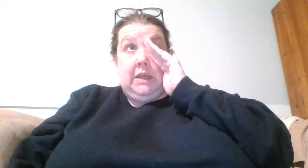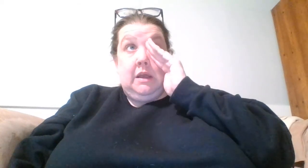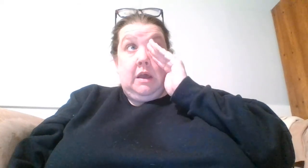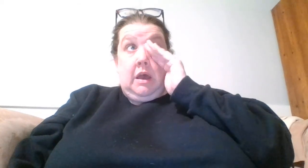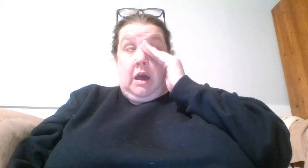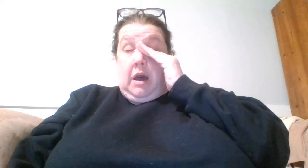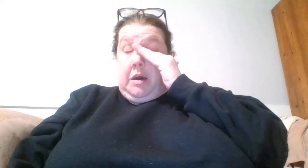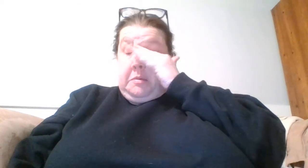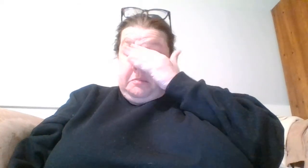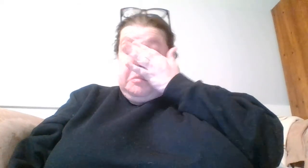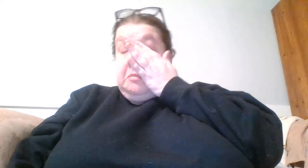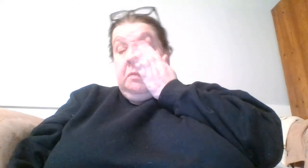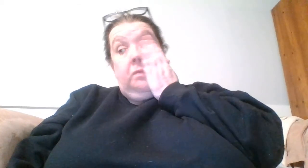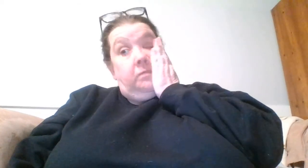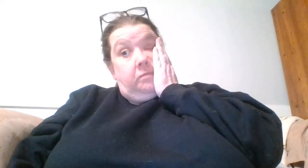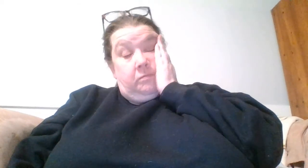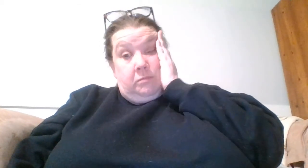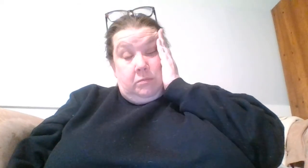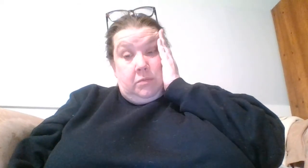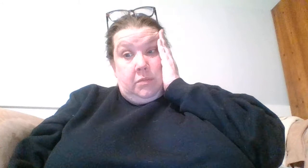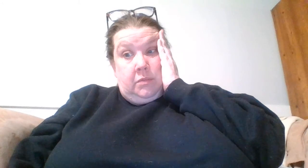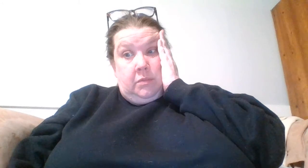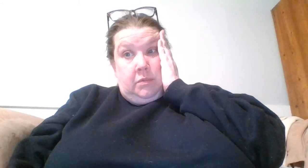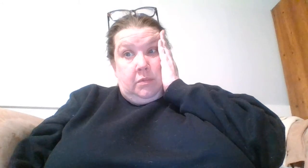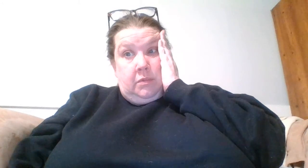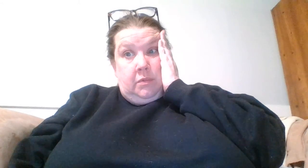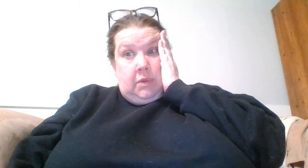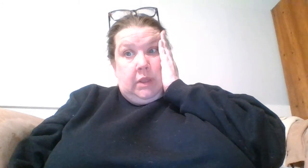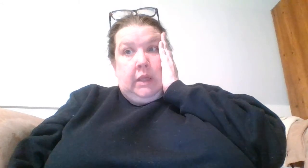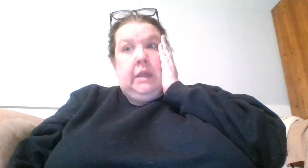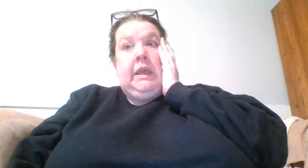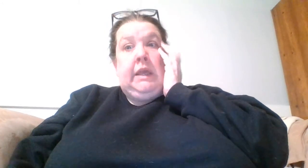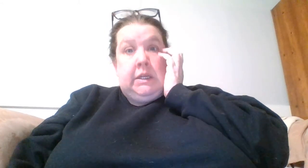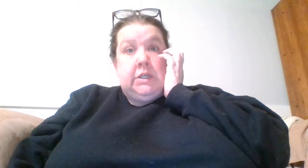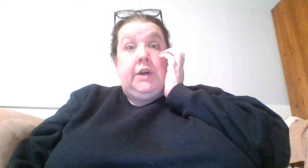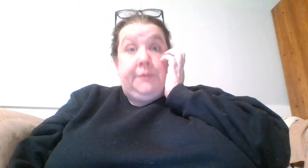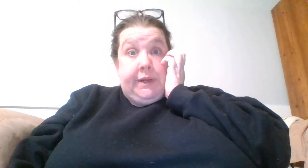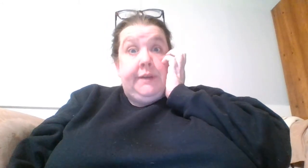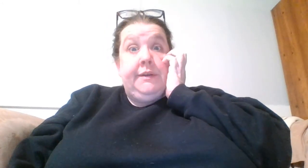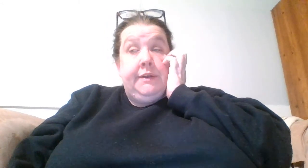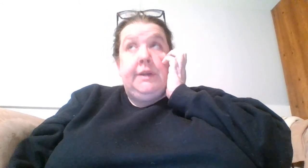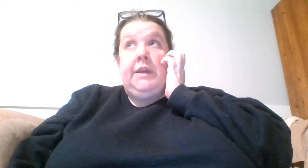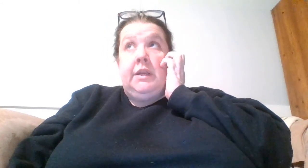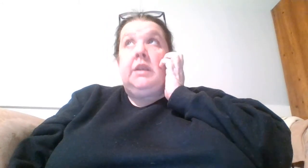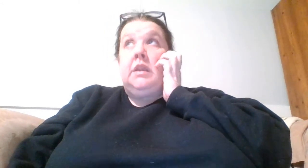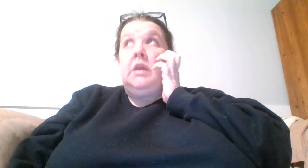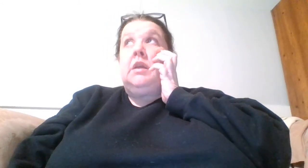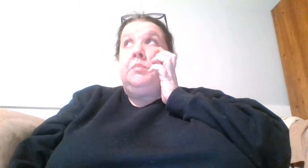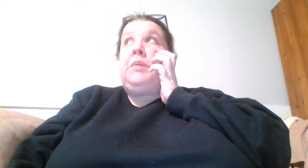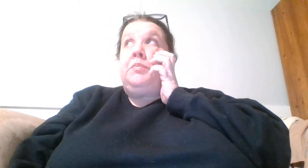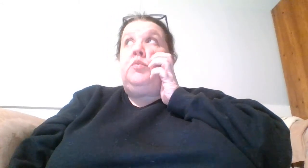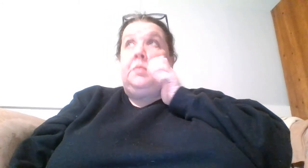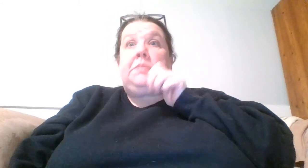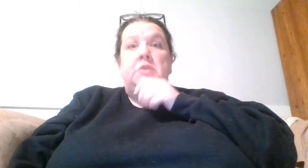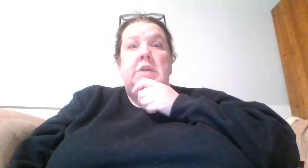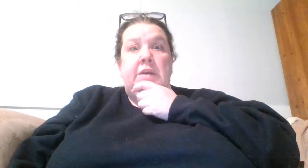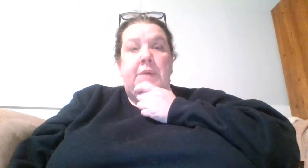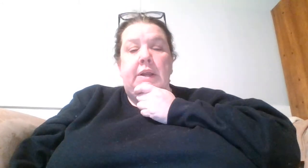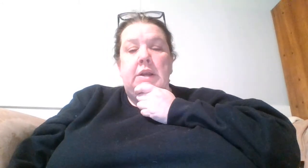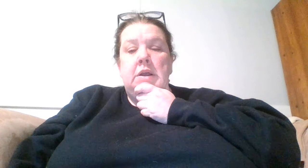um it is a good read it more people need to read it